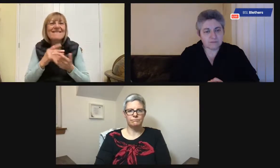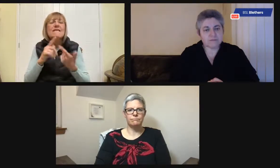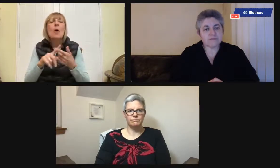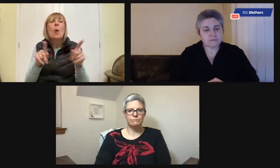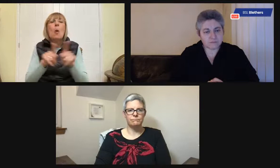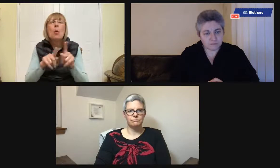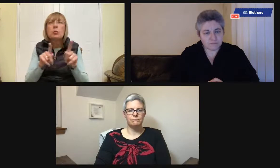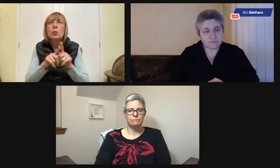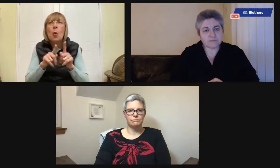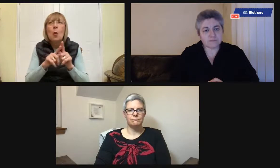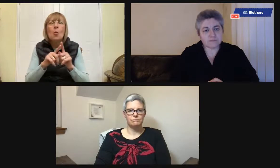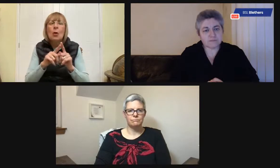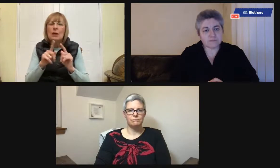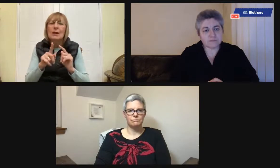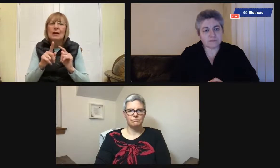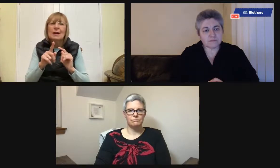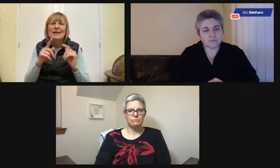accessible and safe.